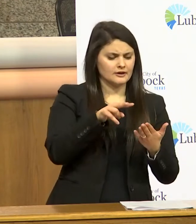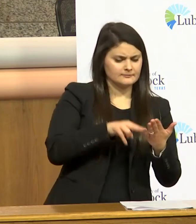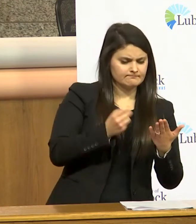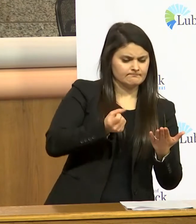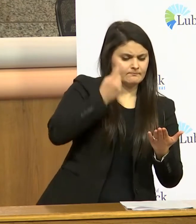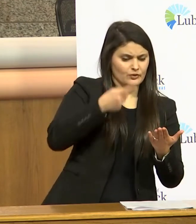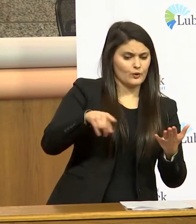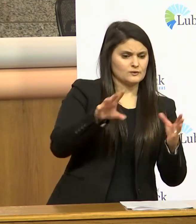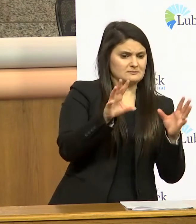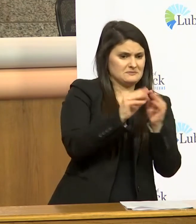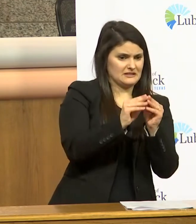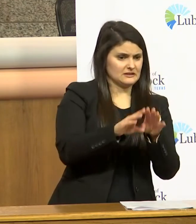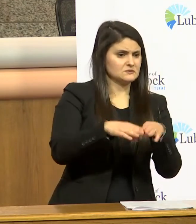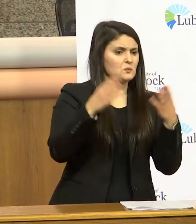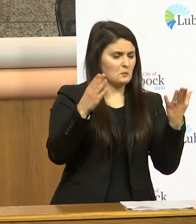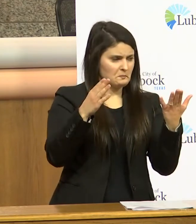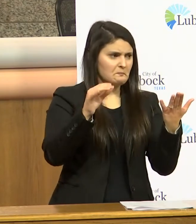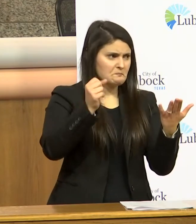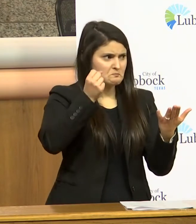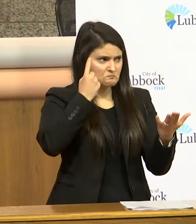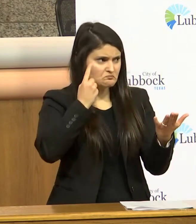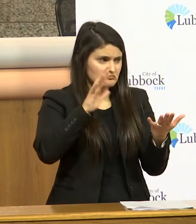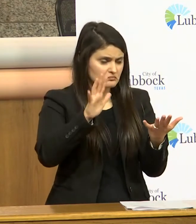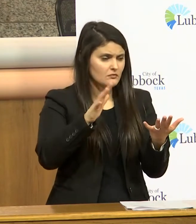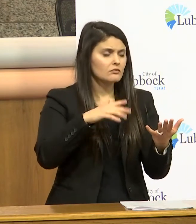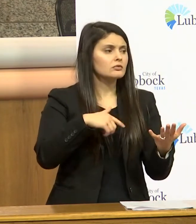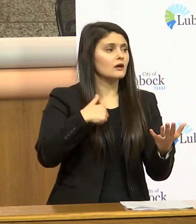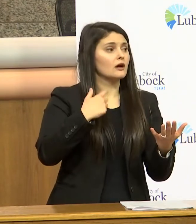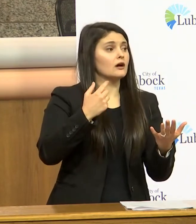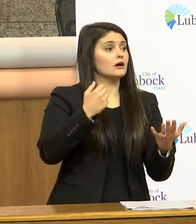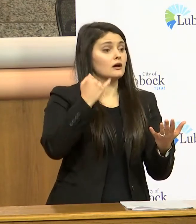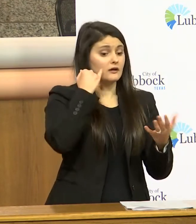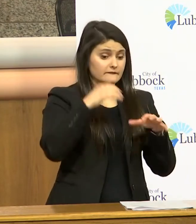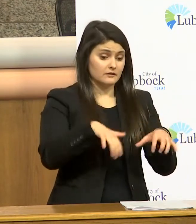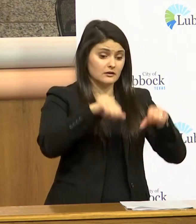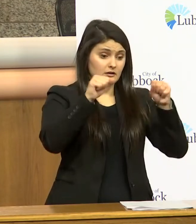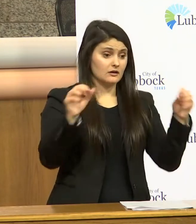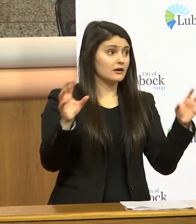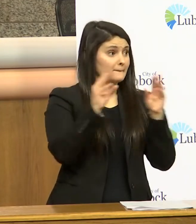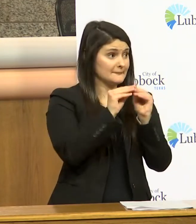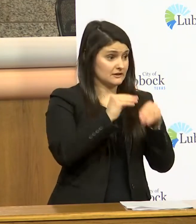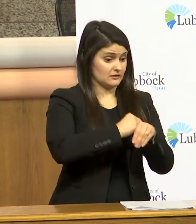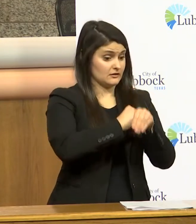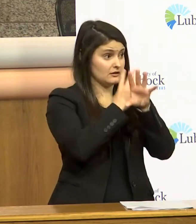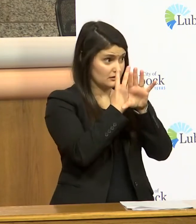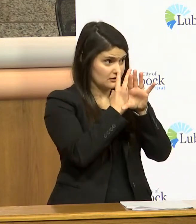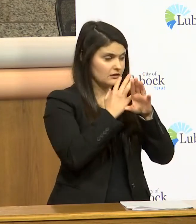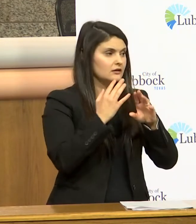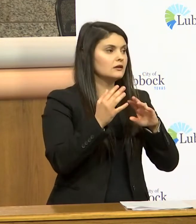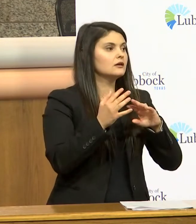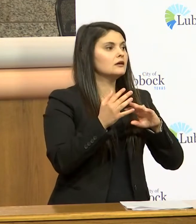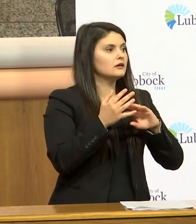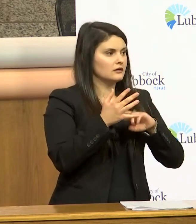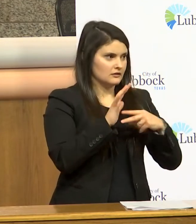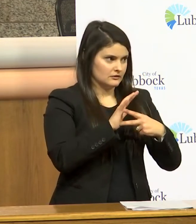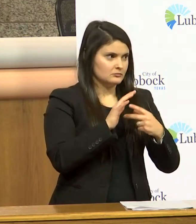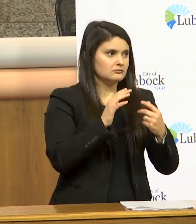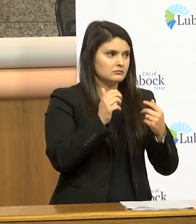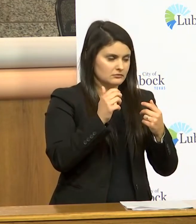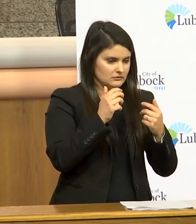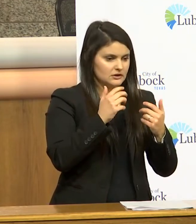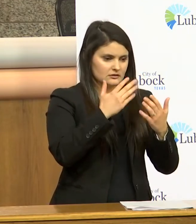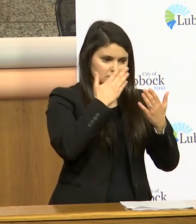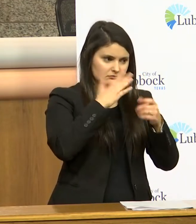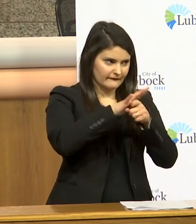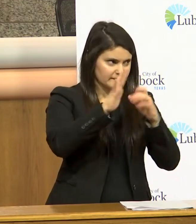those meetings is pretty significant we want to make sure that if we're going to do them virtually that there's plenty of bandwidth